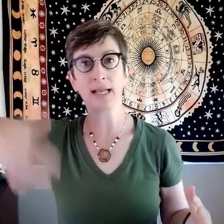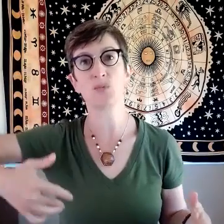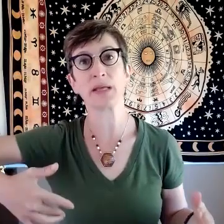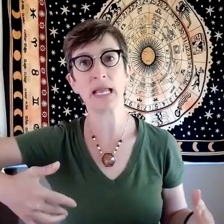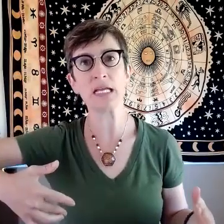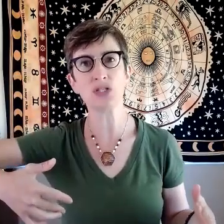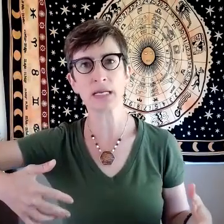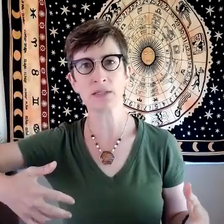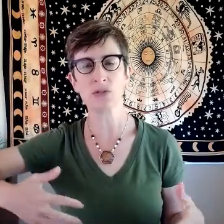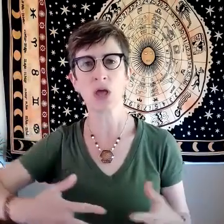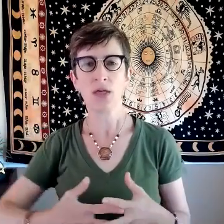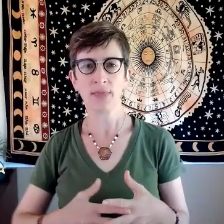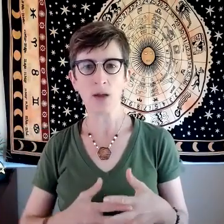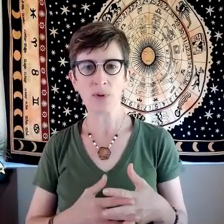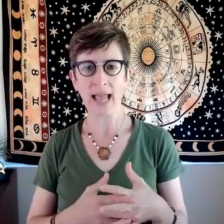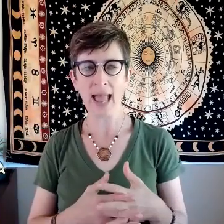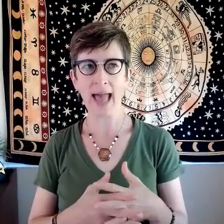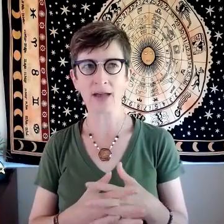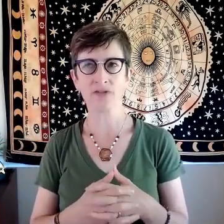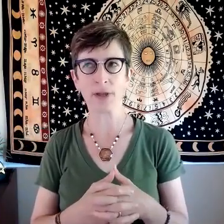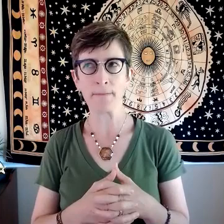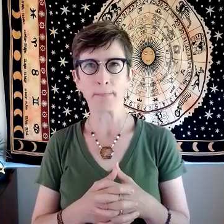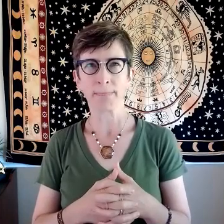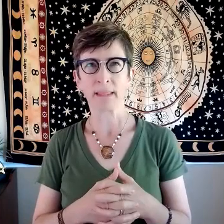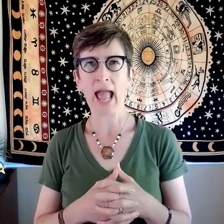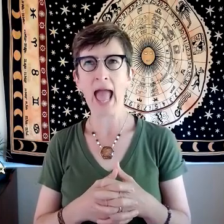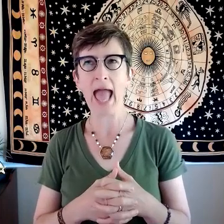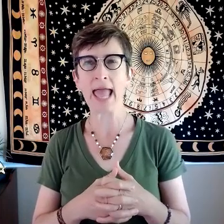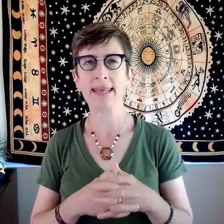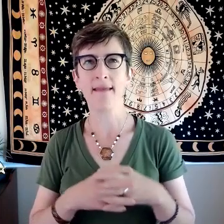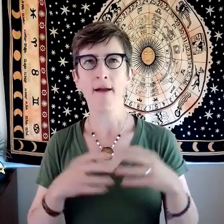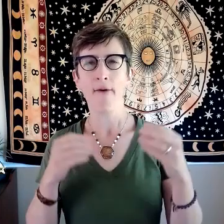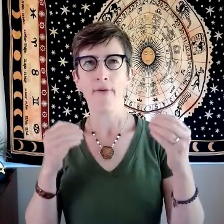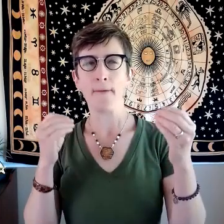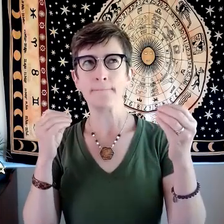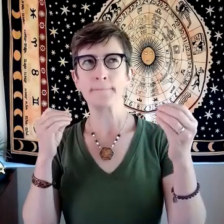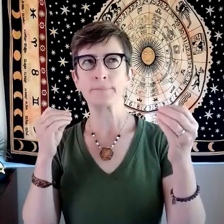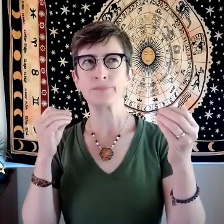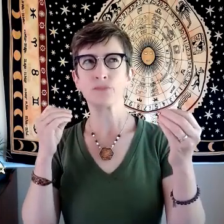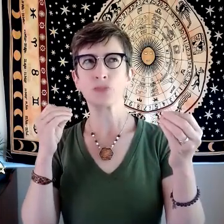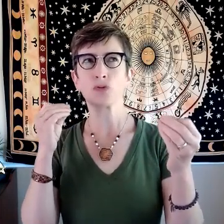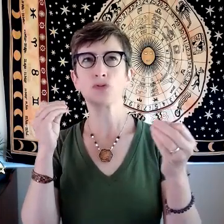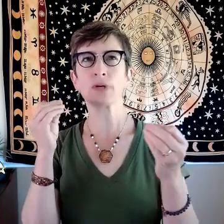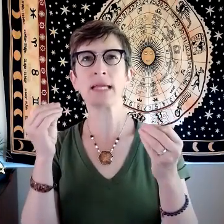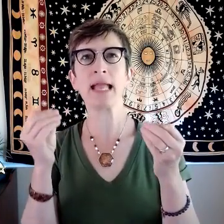expectations that we have can and create